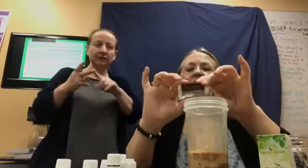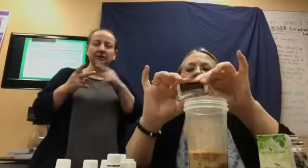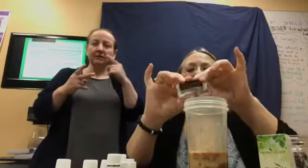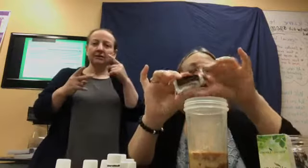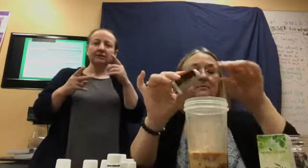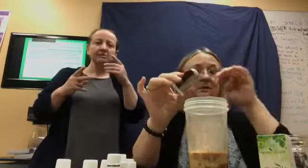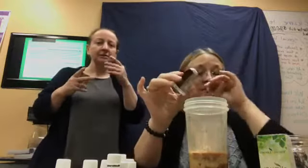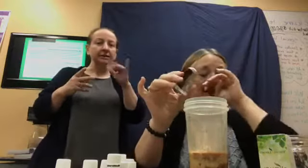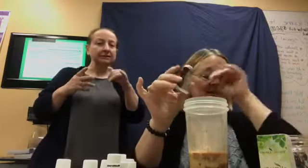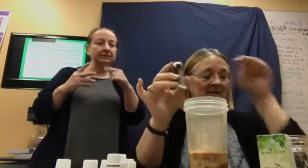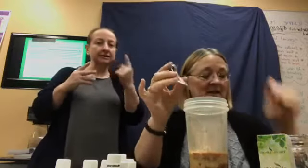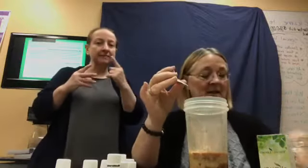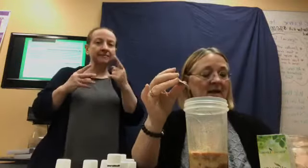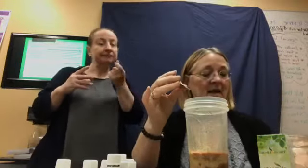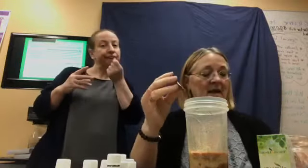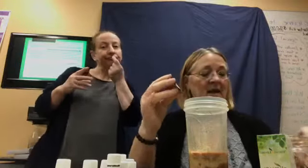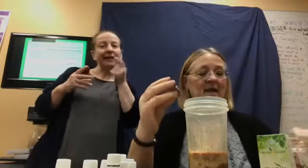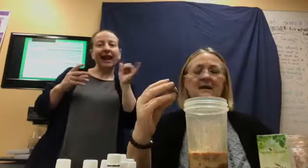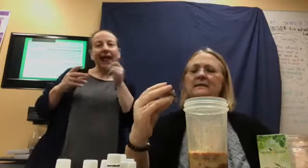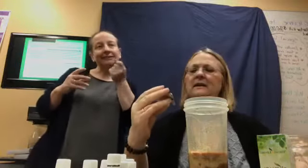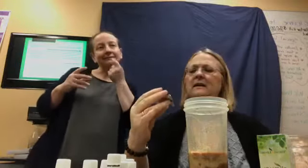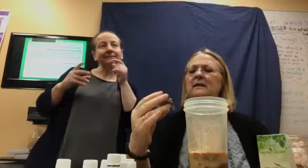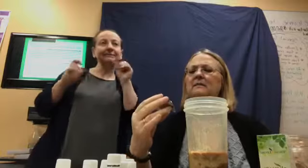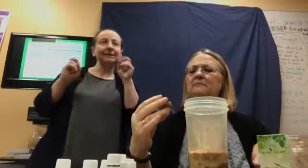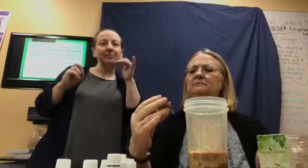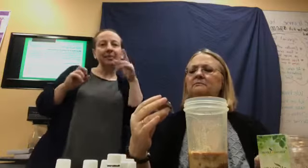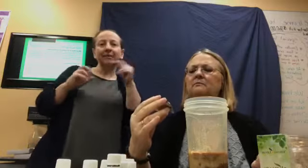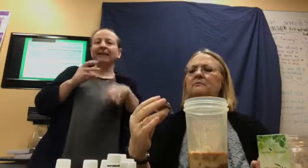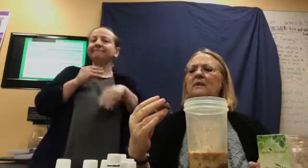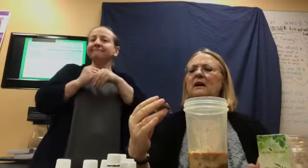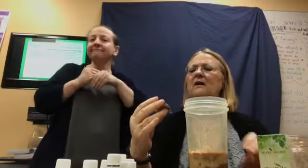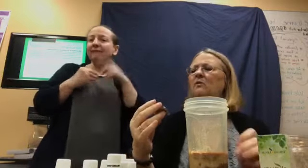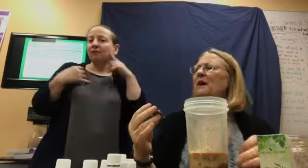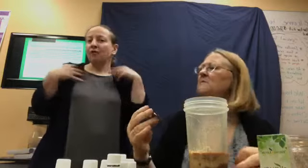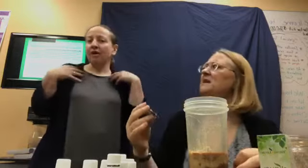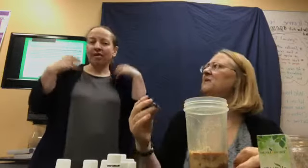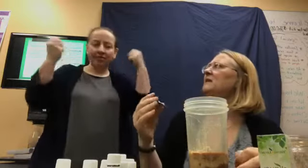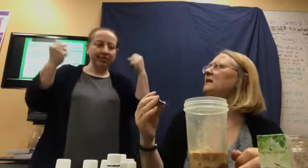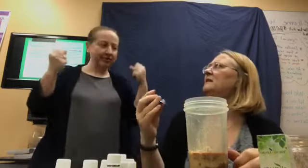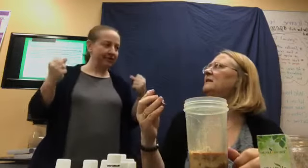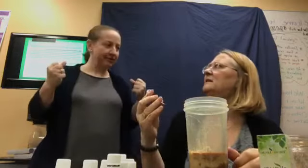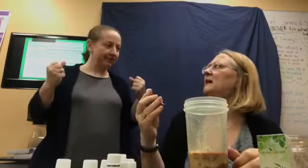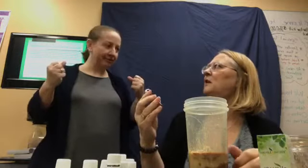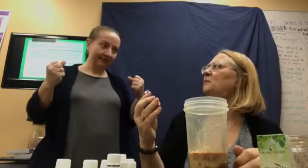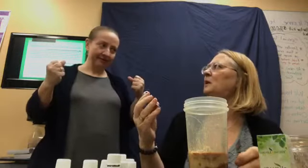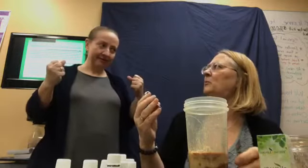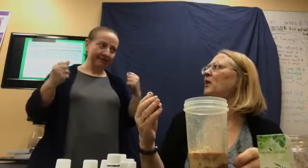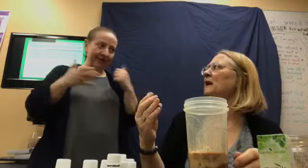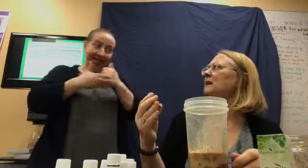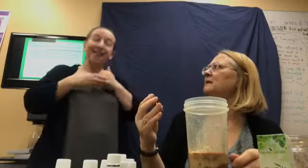supplement. And, um, why am I thinking this helps our brains?